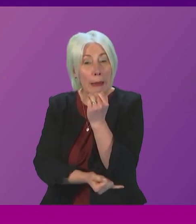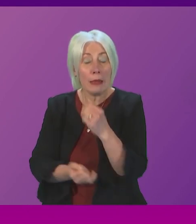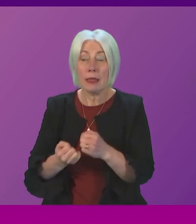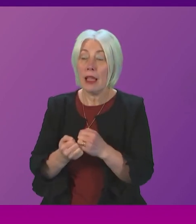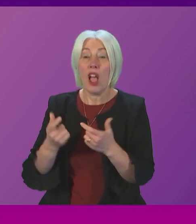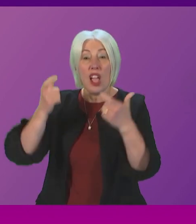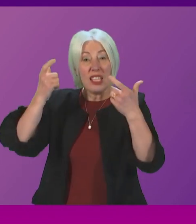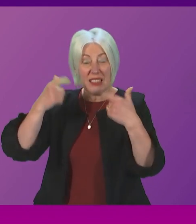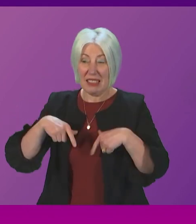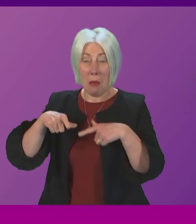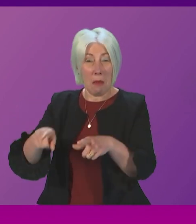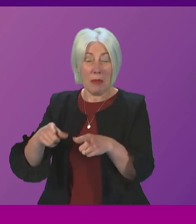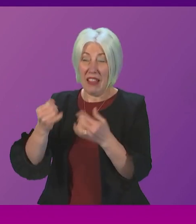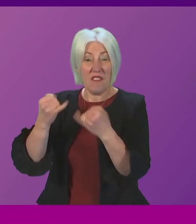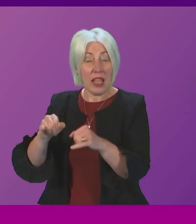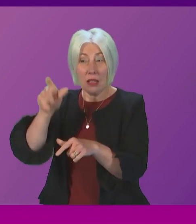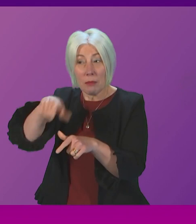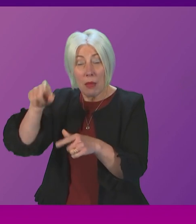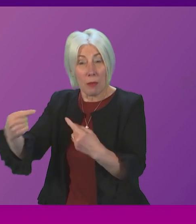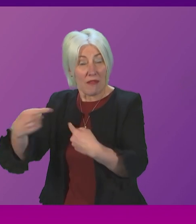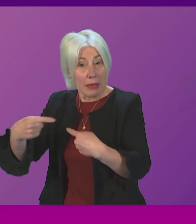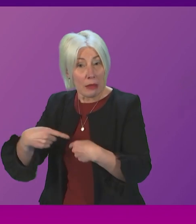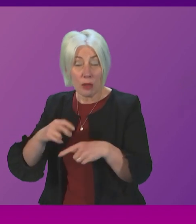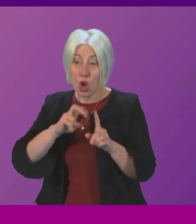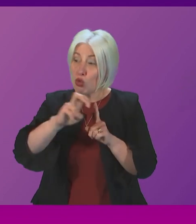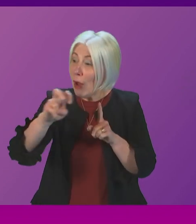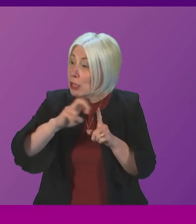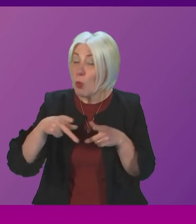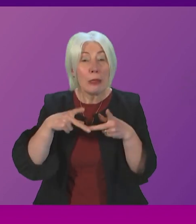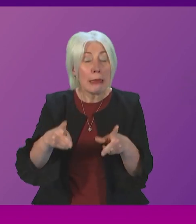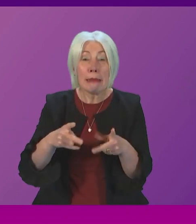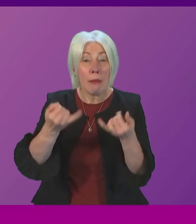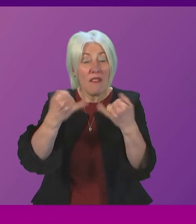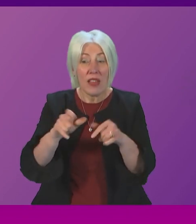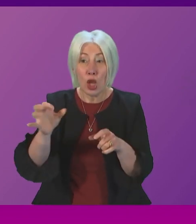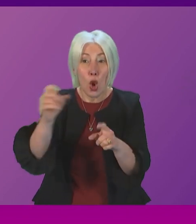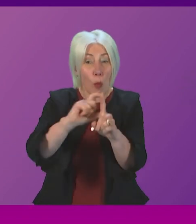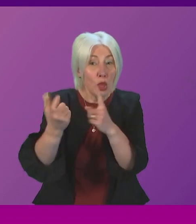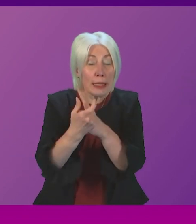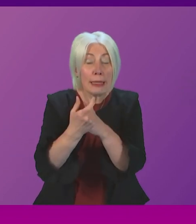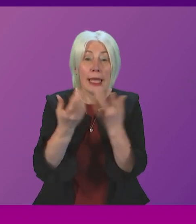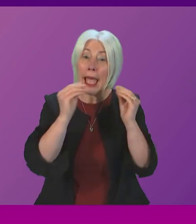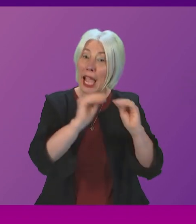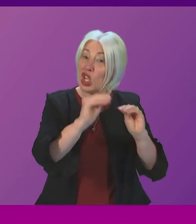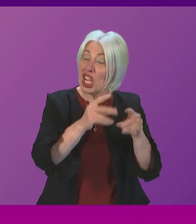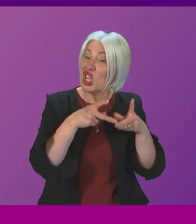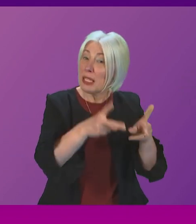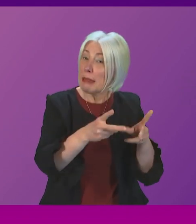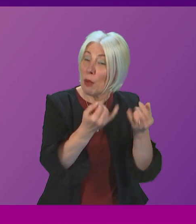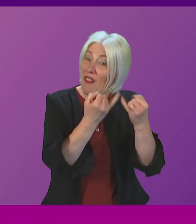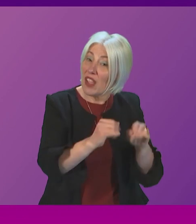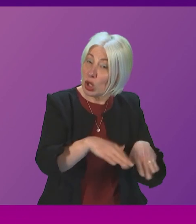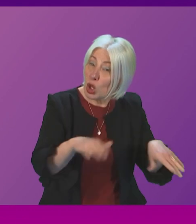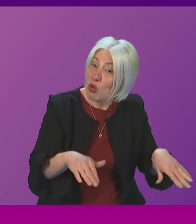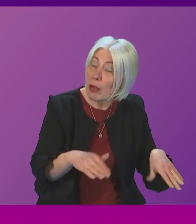victims a transport system that too often fails communities an education system that too often fails our children and a health